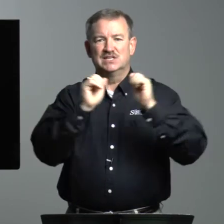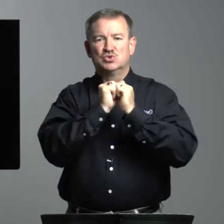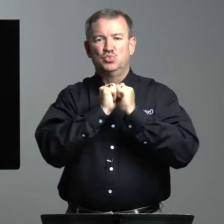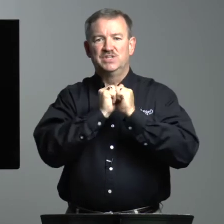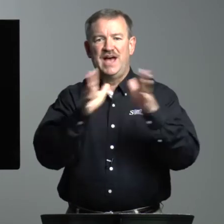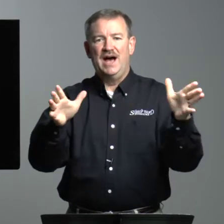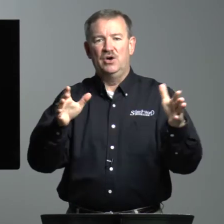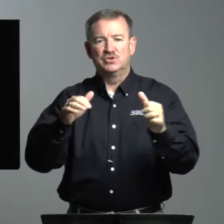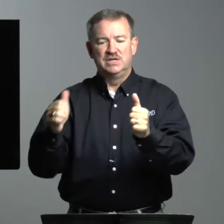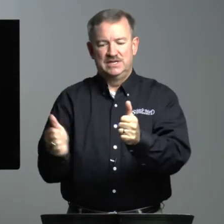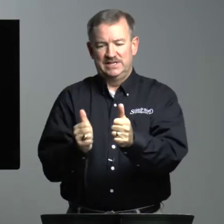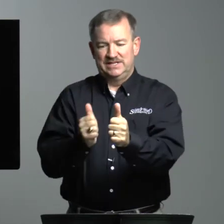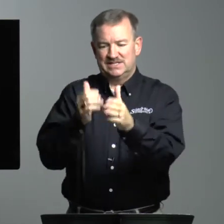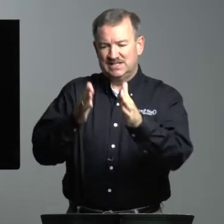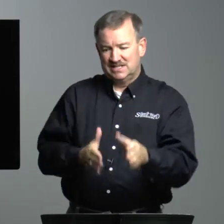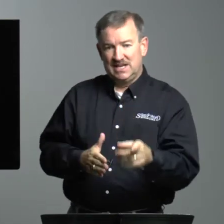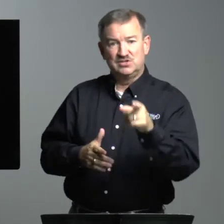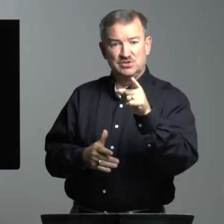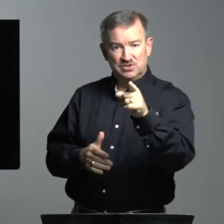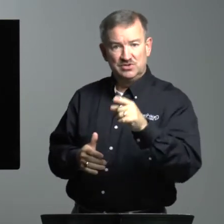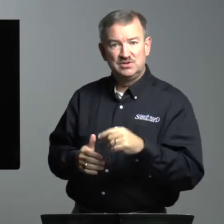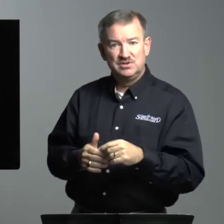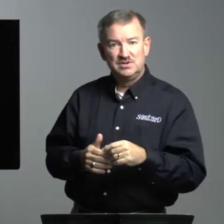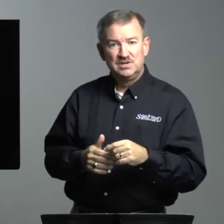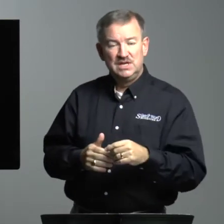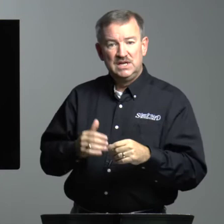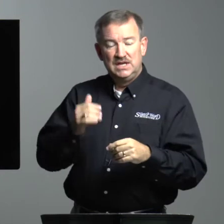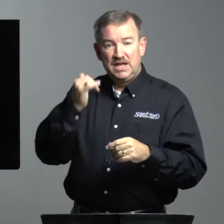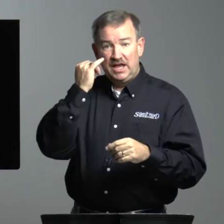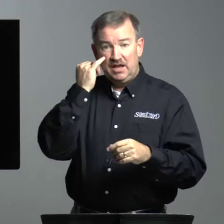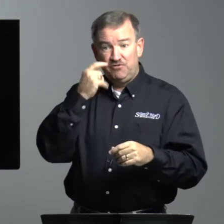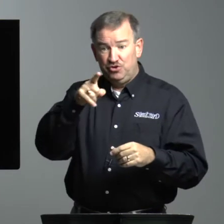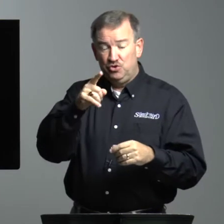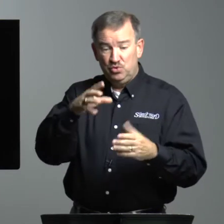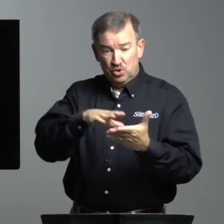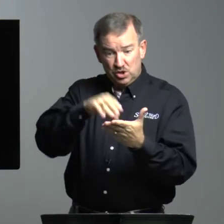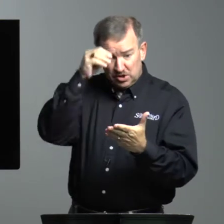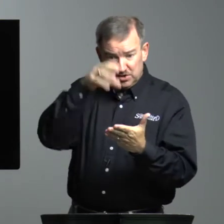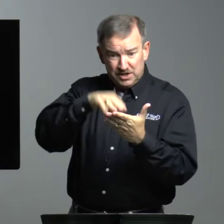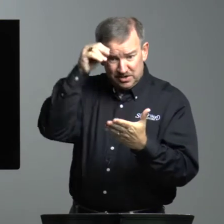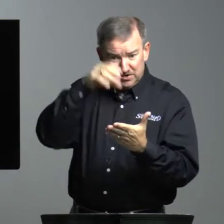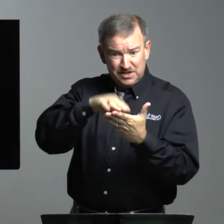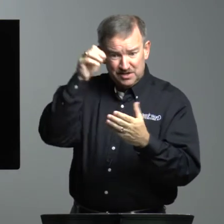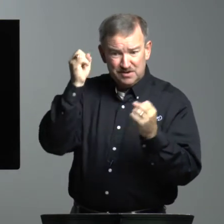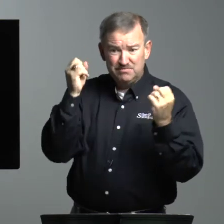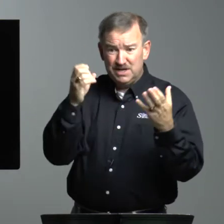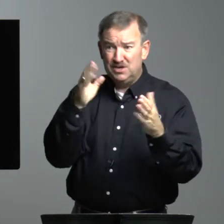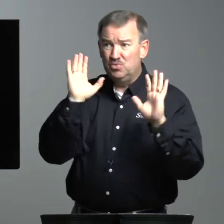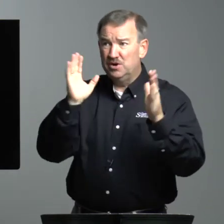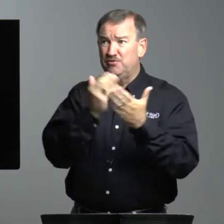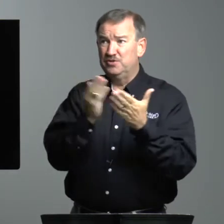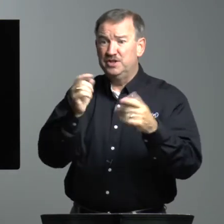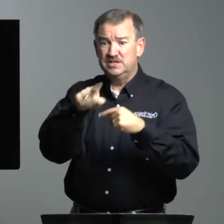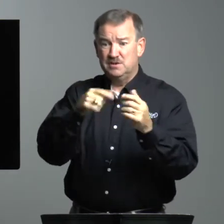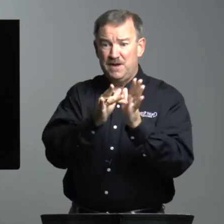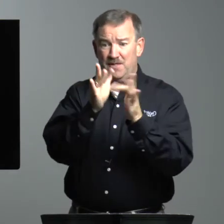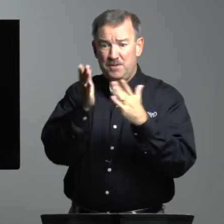without a successor. If you learn and learn and learn many wonderful things about the